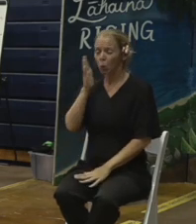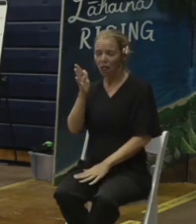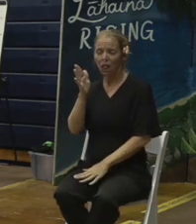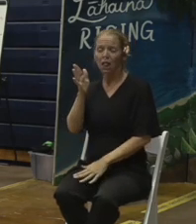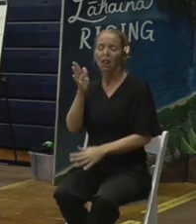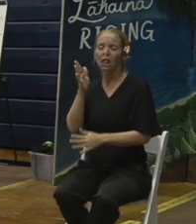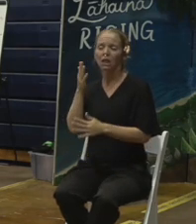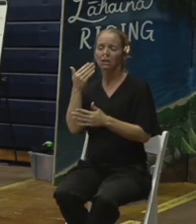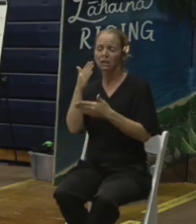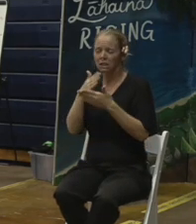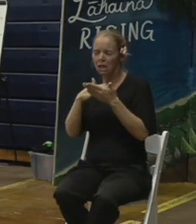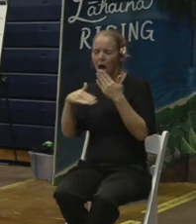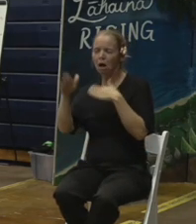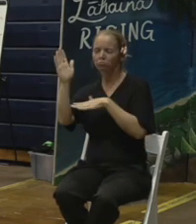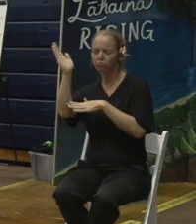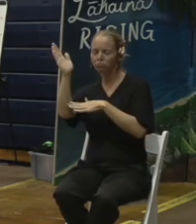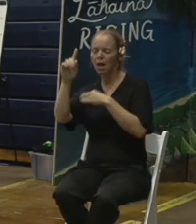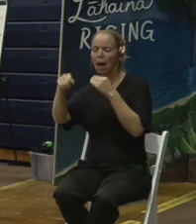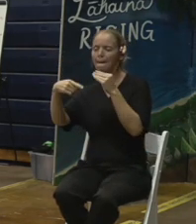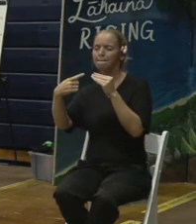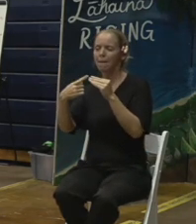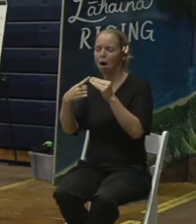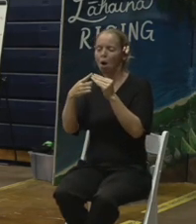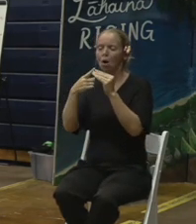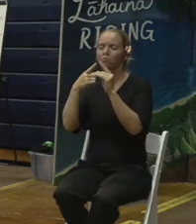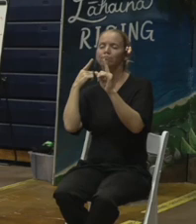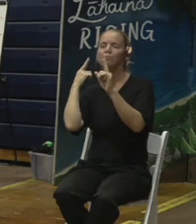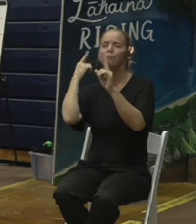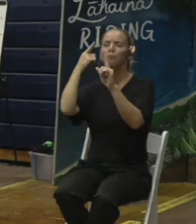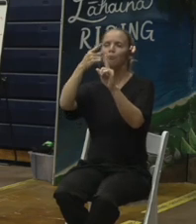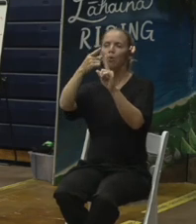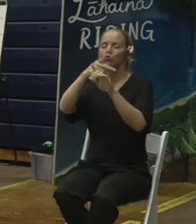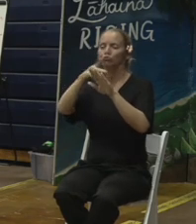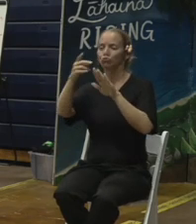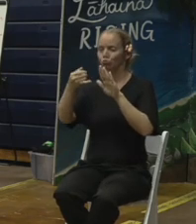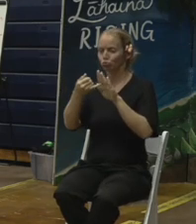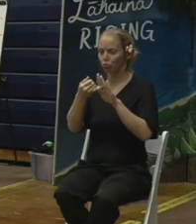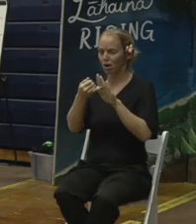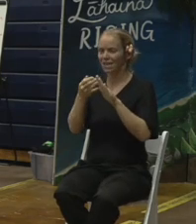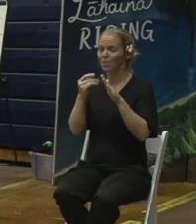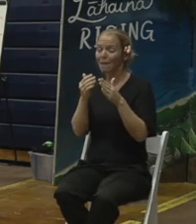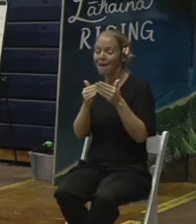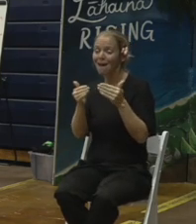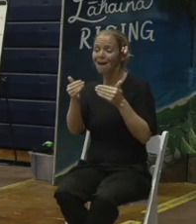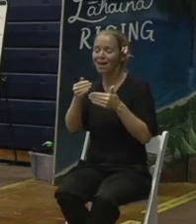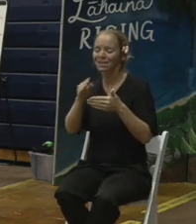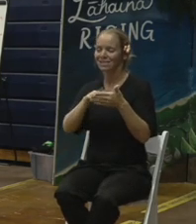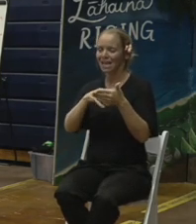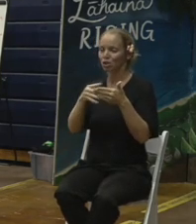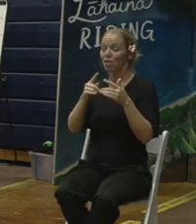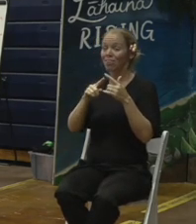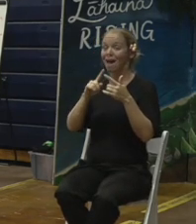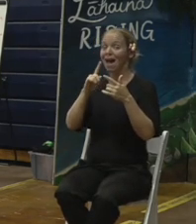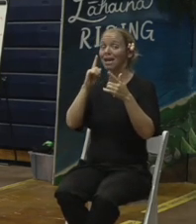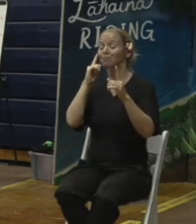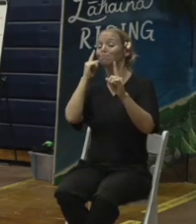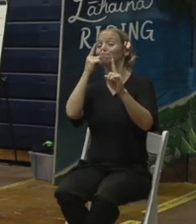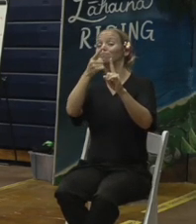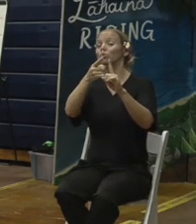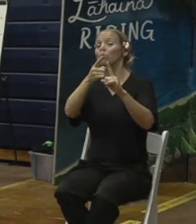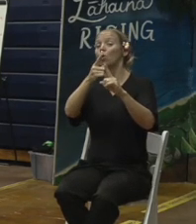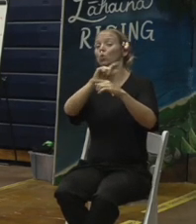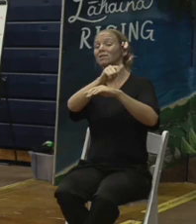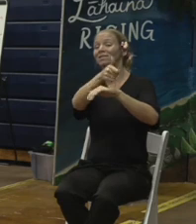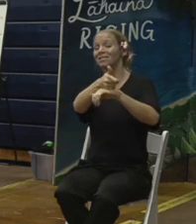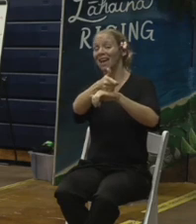why we removed so quickly because we were ahead of schedule, what that proposed site would look like as a proposed site.